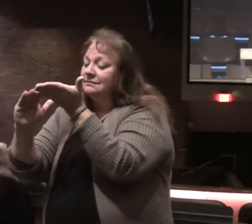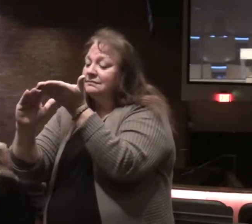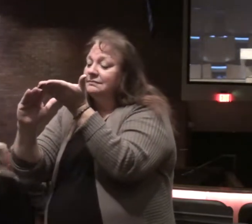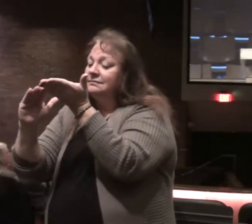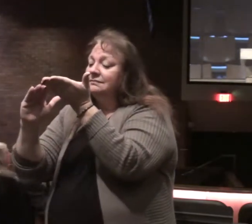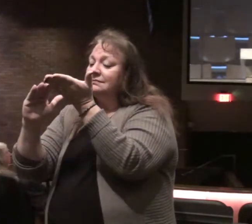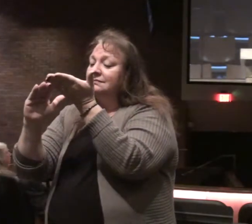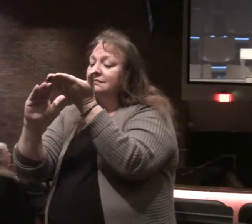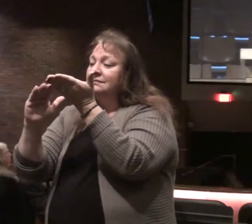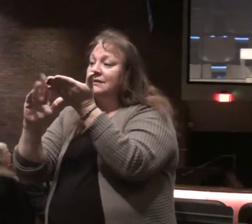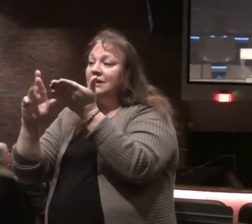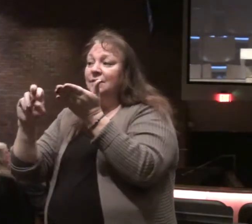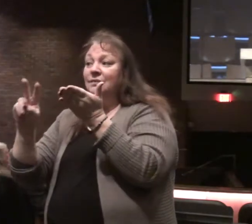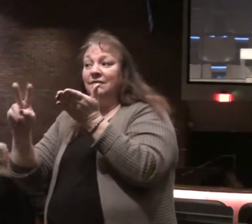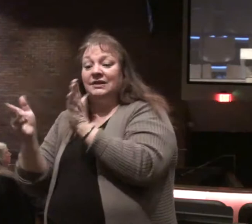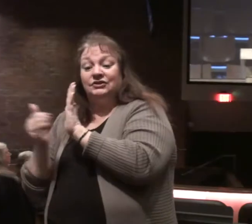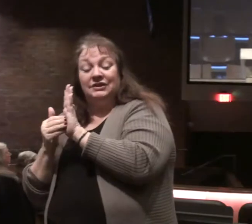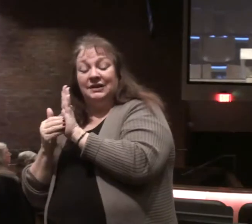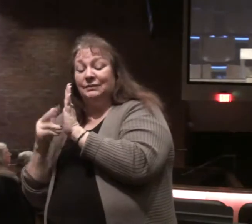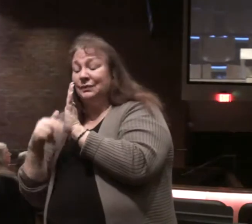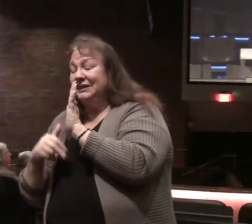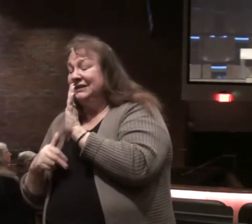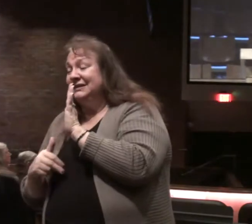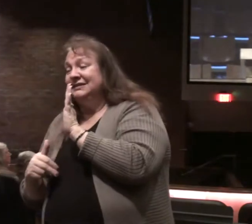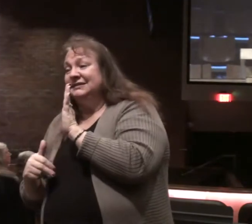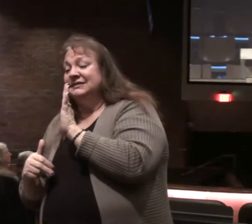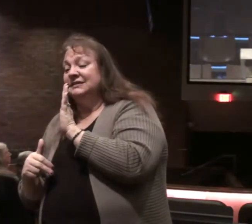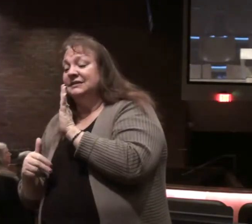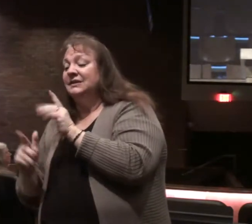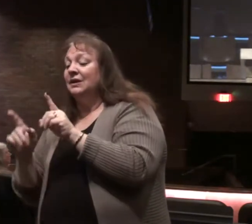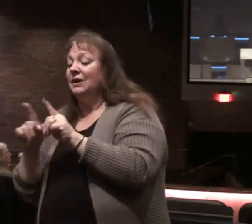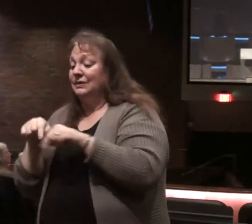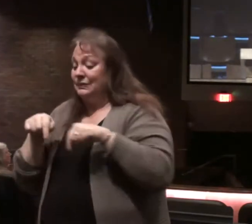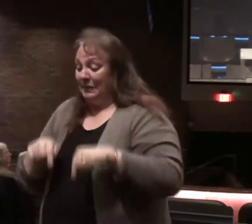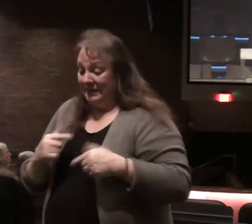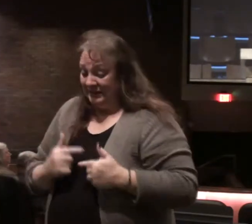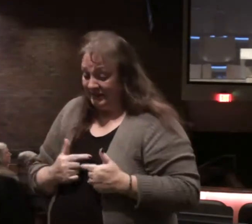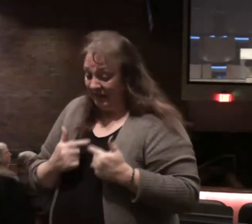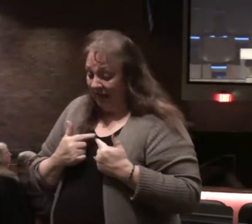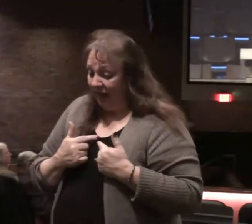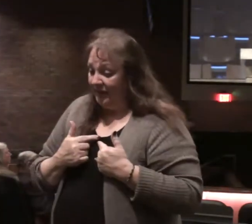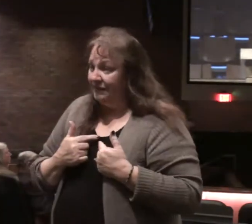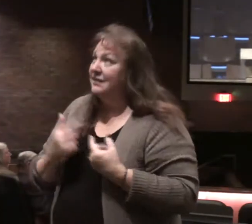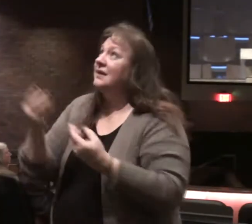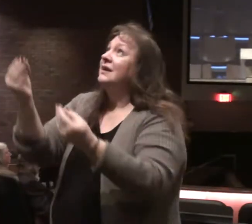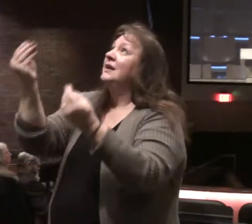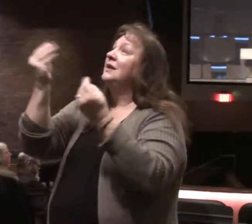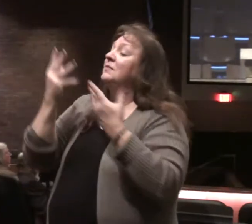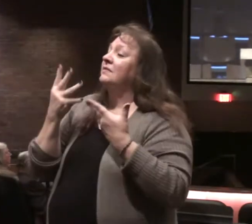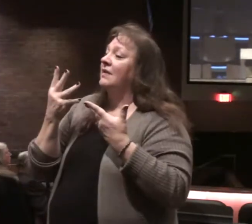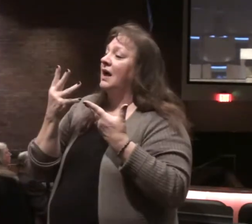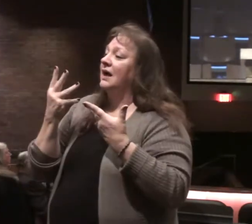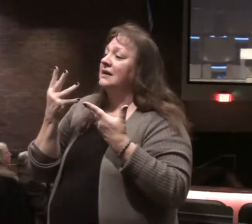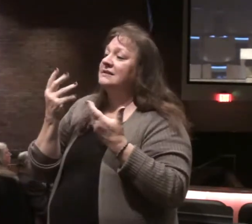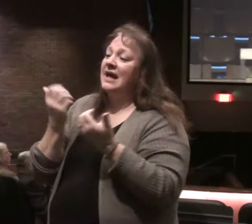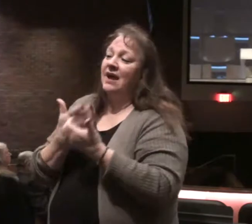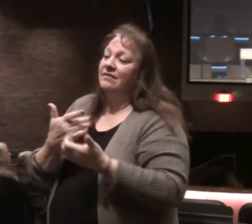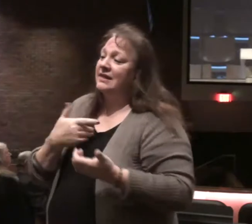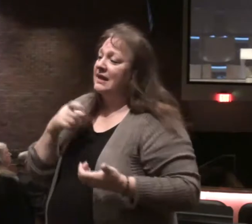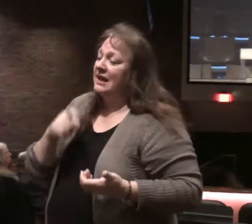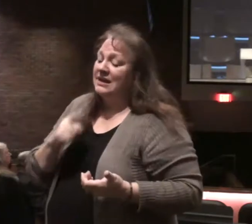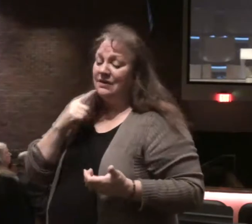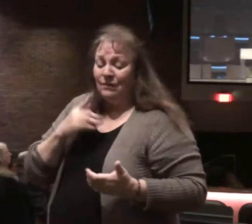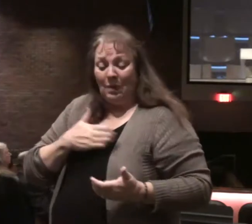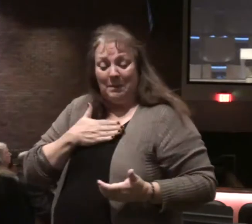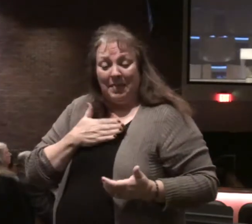come read about in Revelation again and also in this life he provides the provisions for the blessed